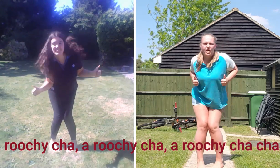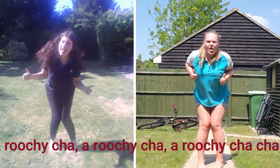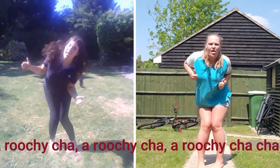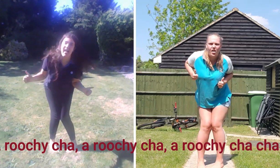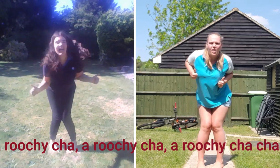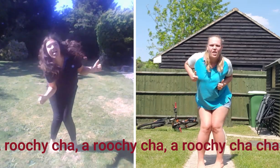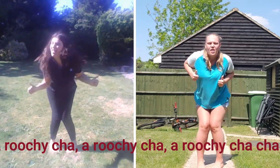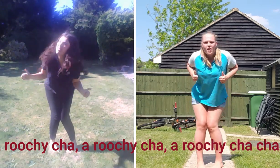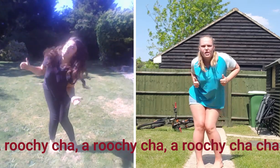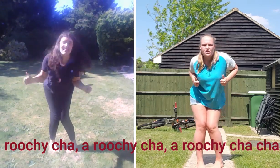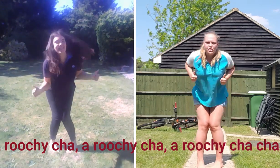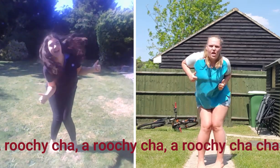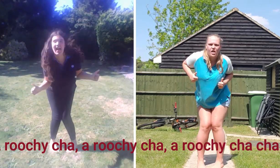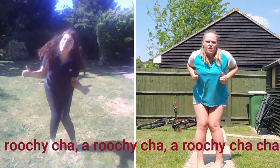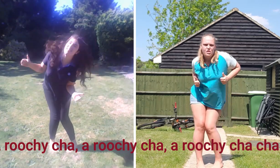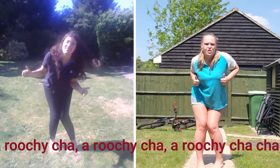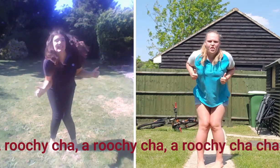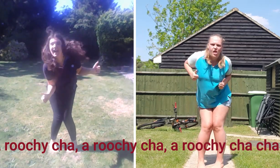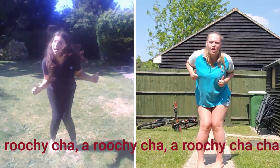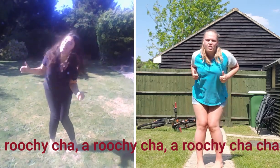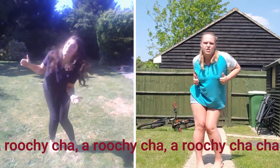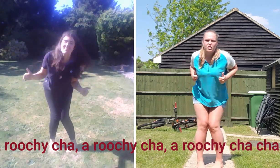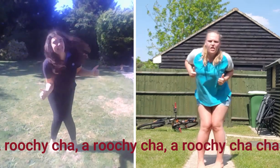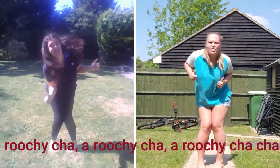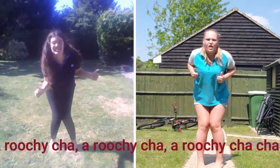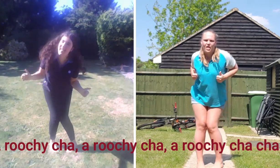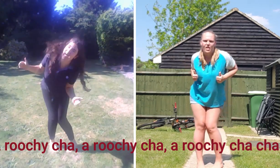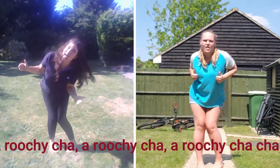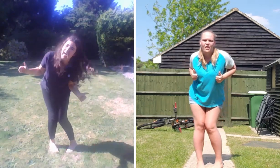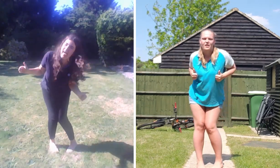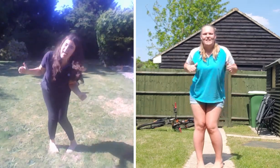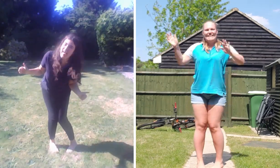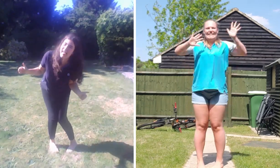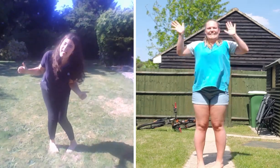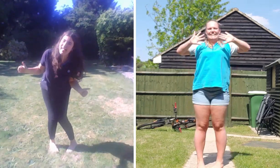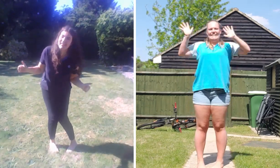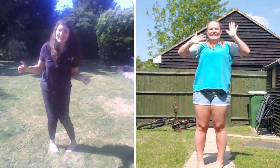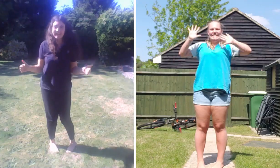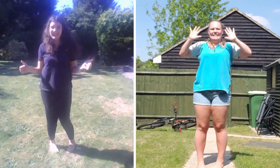Aroo-cha-cha. Aroo-cha-cha. There.